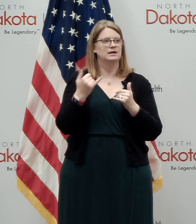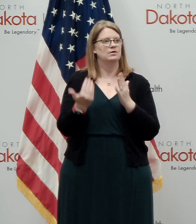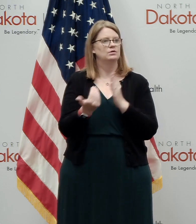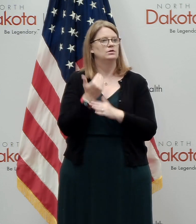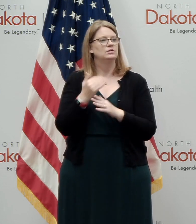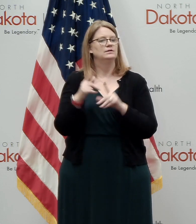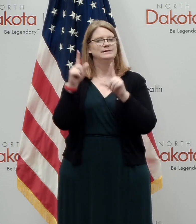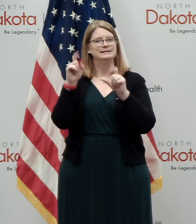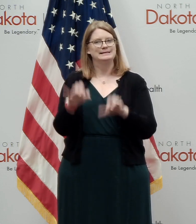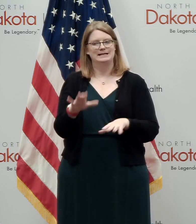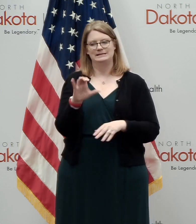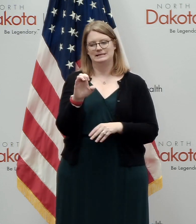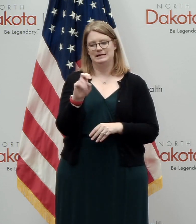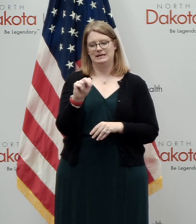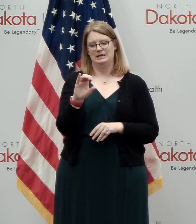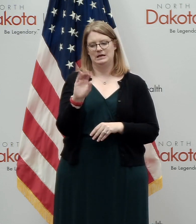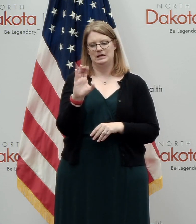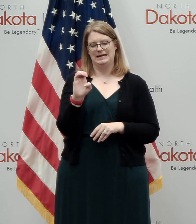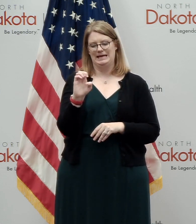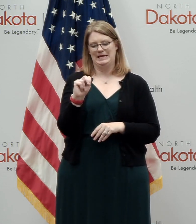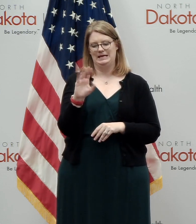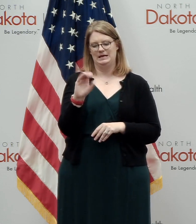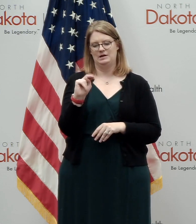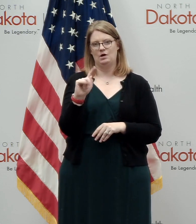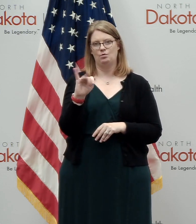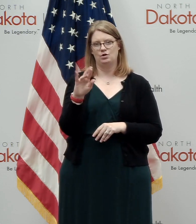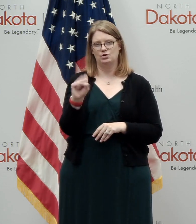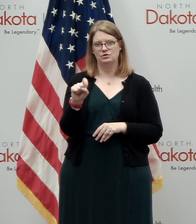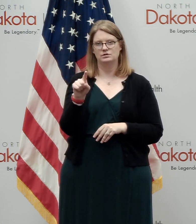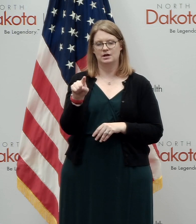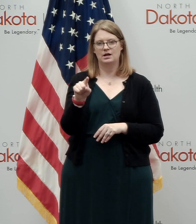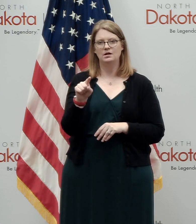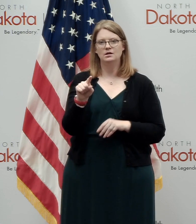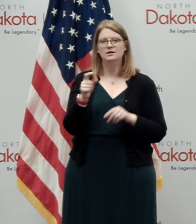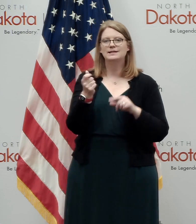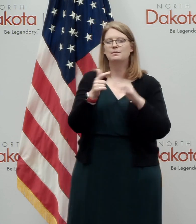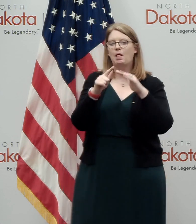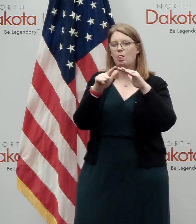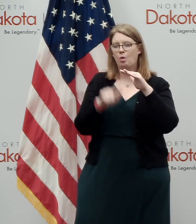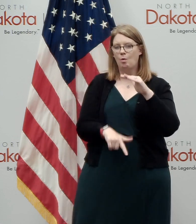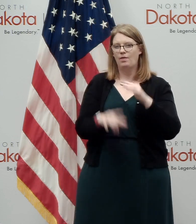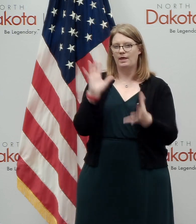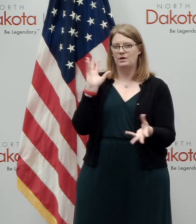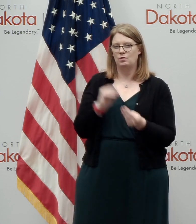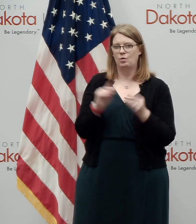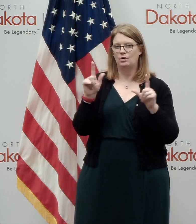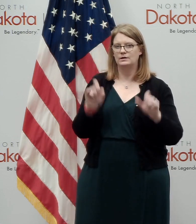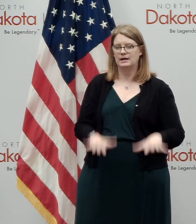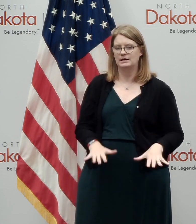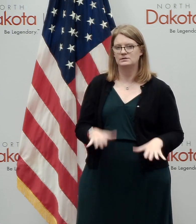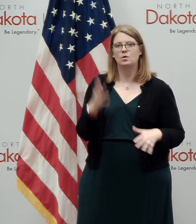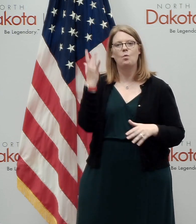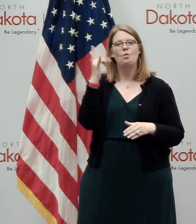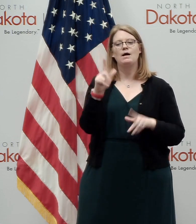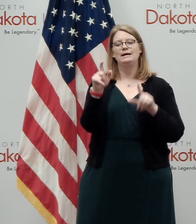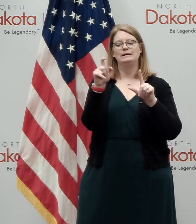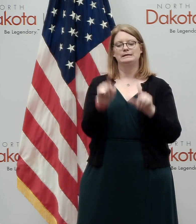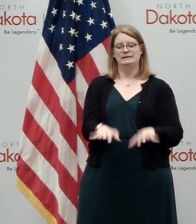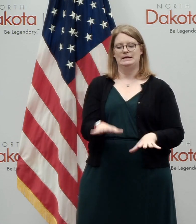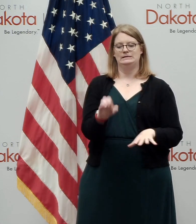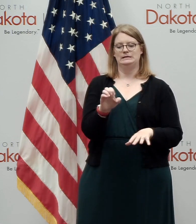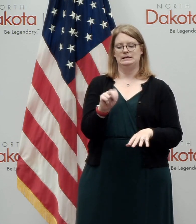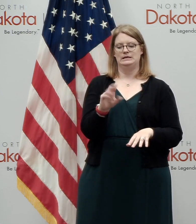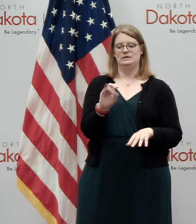called test encounters, which we're reporting, which will be slightly lower than total tests, uh, because on test encounters in